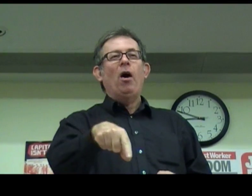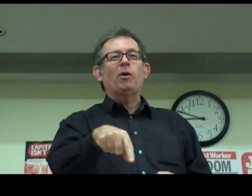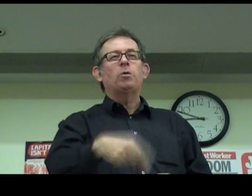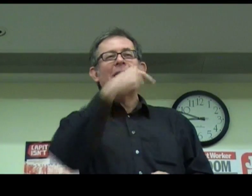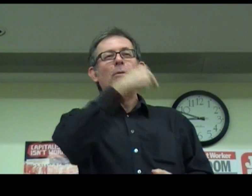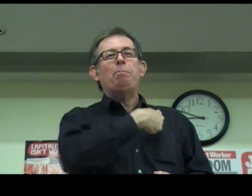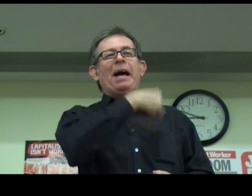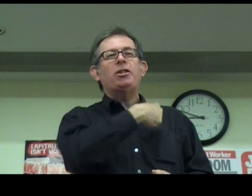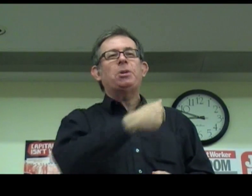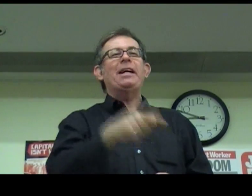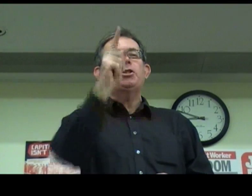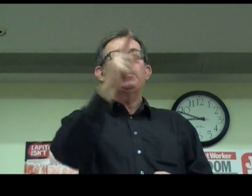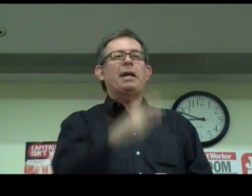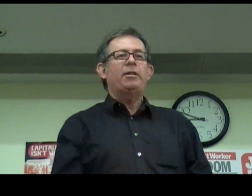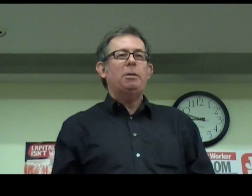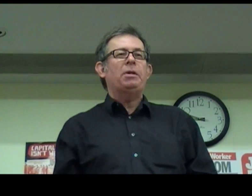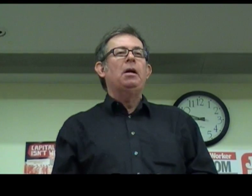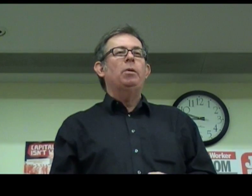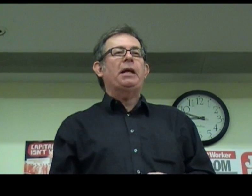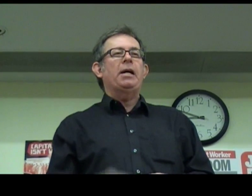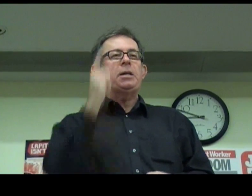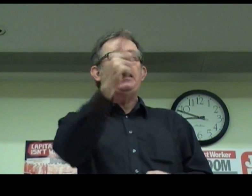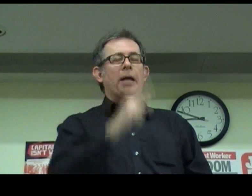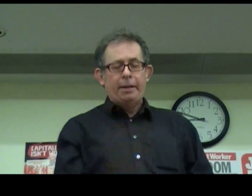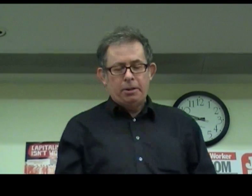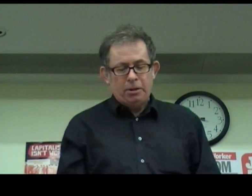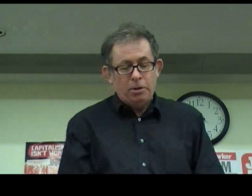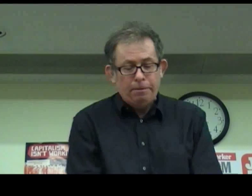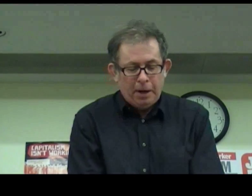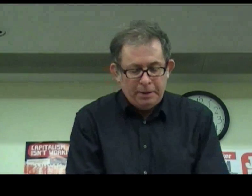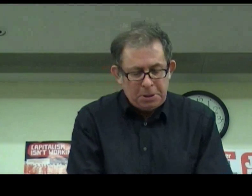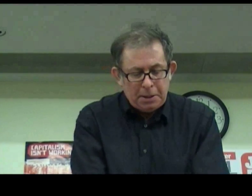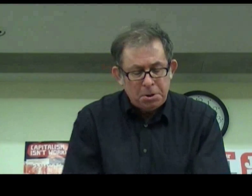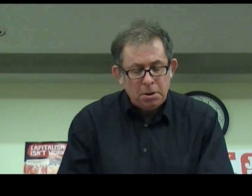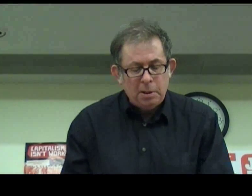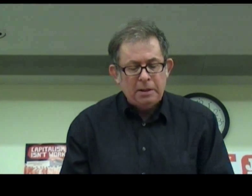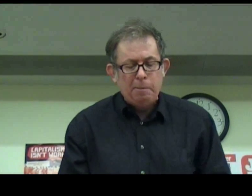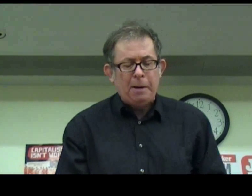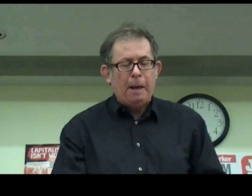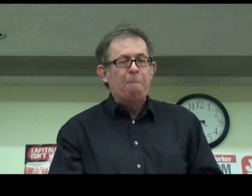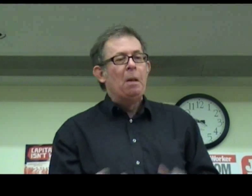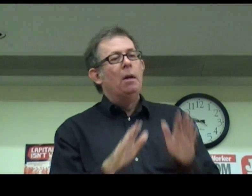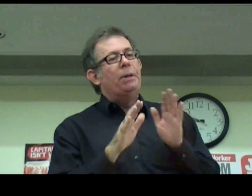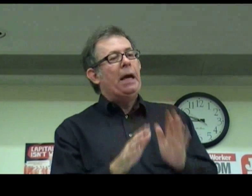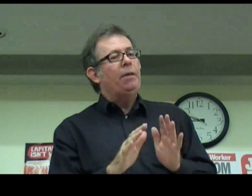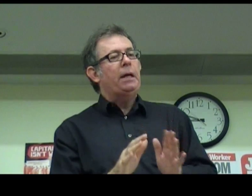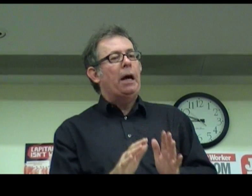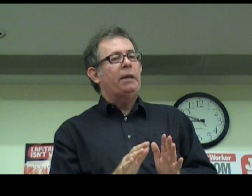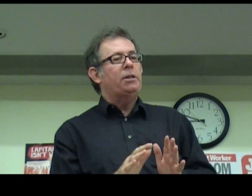the Holocaust Day with badges saying solidarity with Gaza and defy the Zionists to do anything about that. But the other thing I think it's